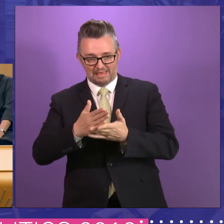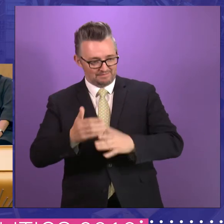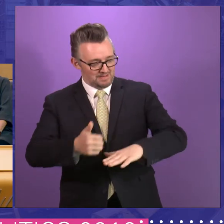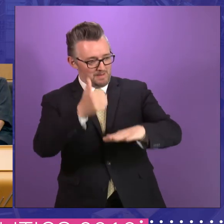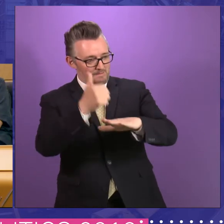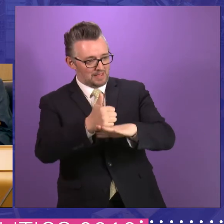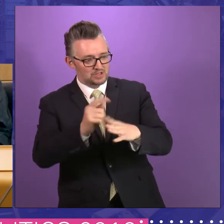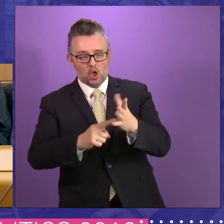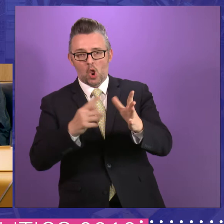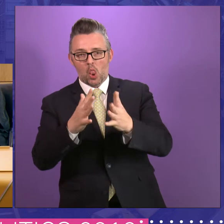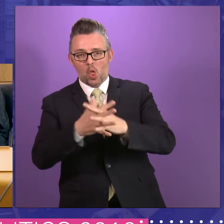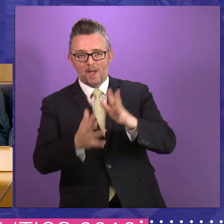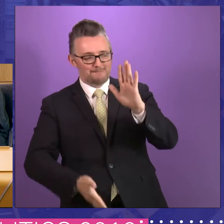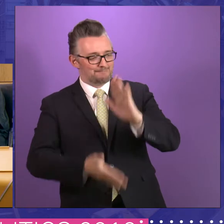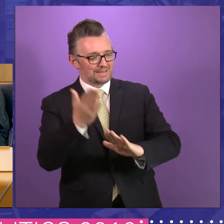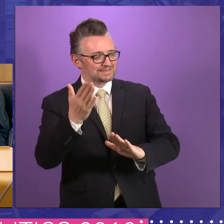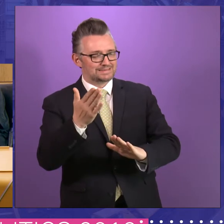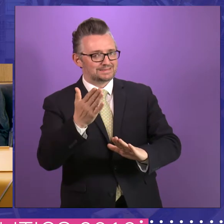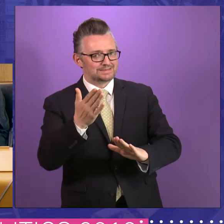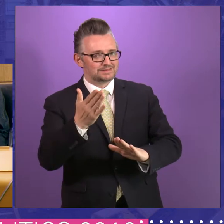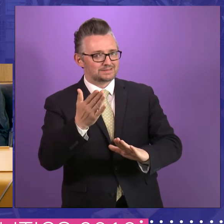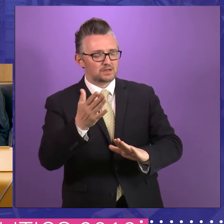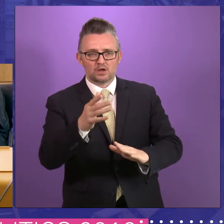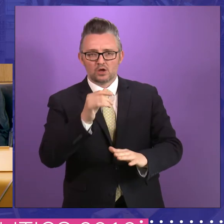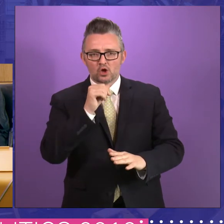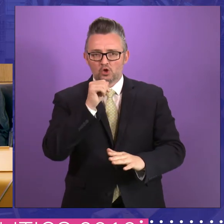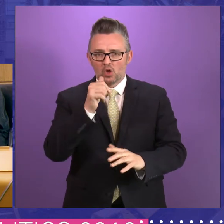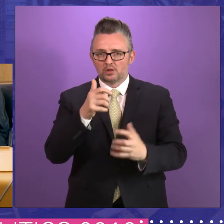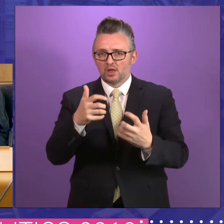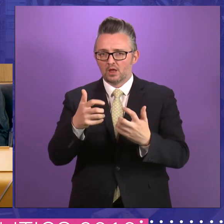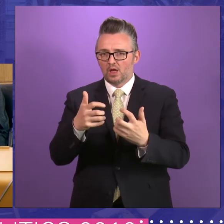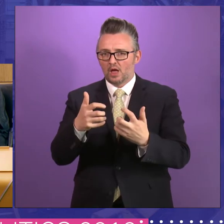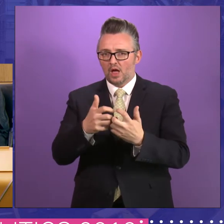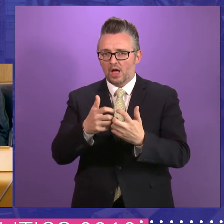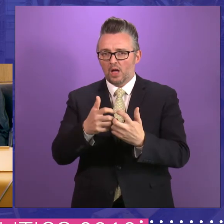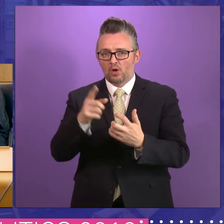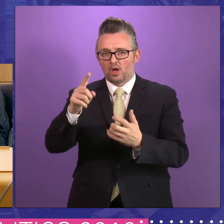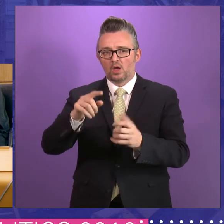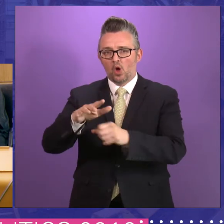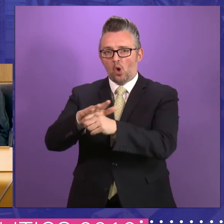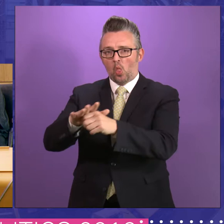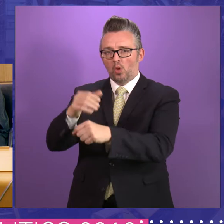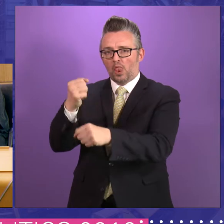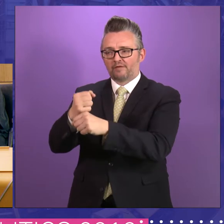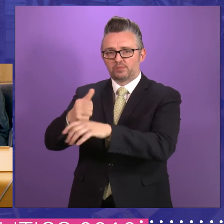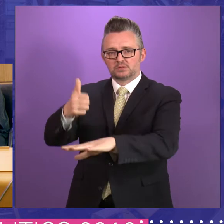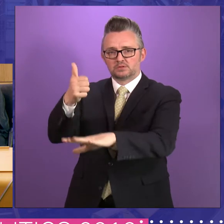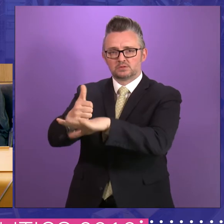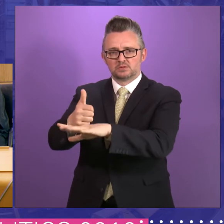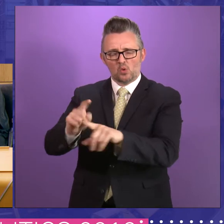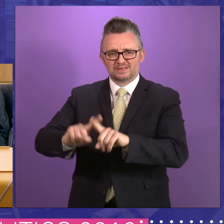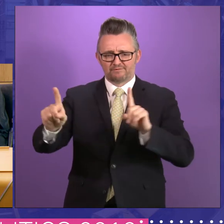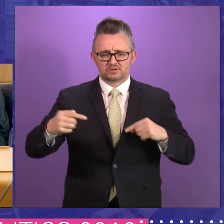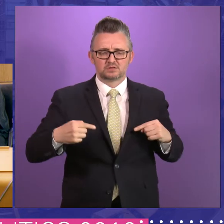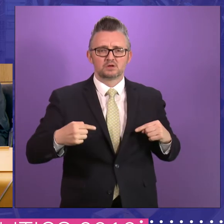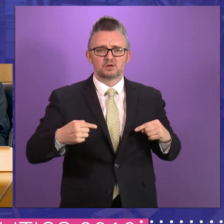passed in legislation was not how it was implemented by local government. And quite often in